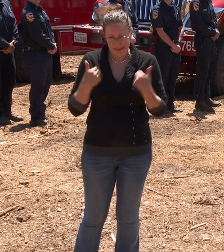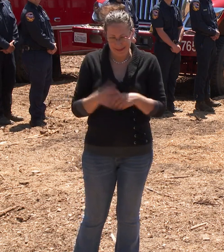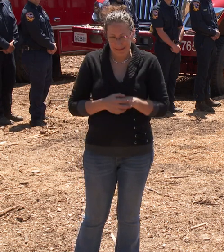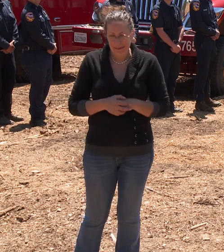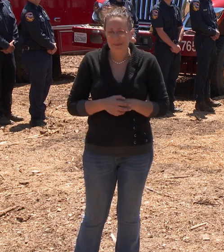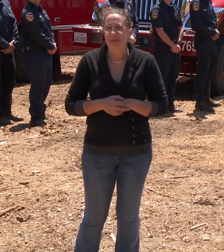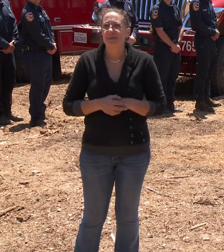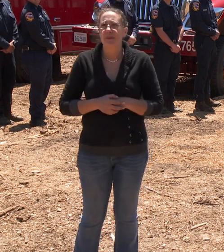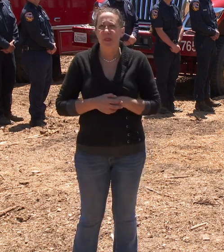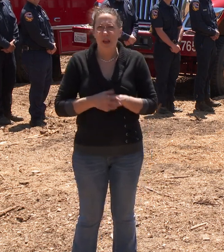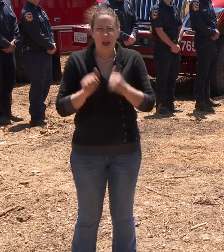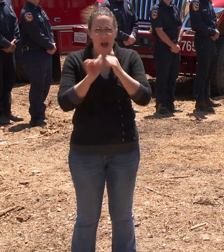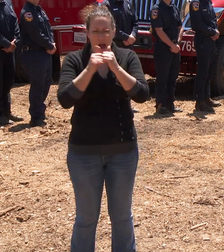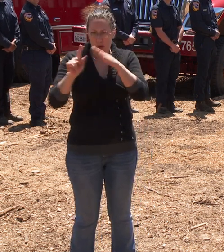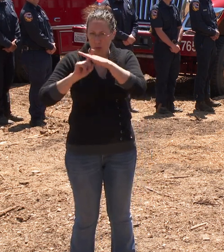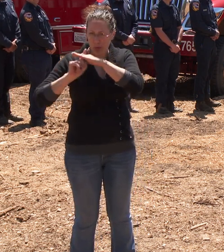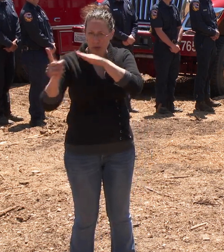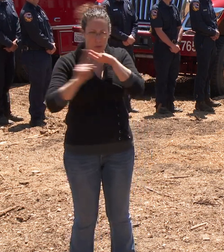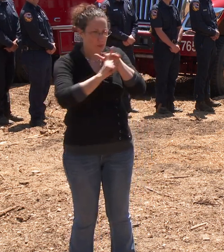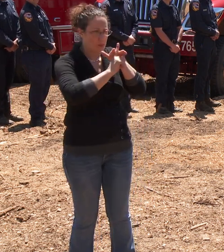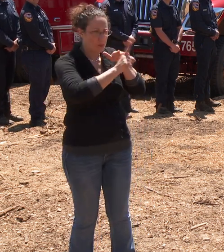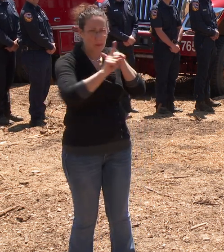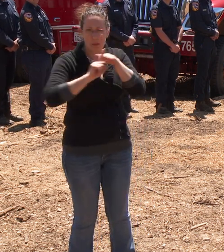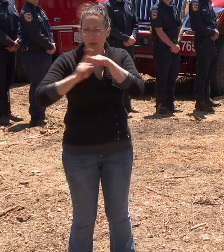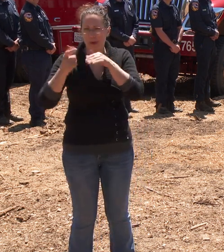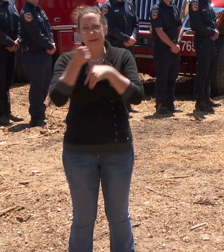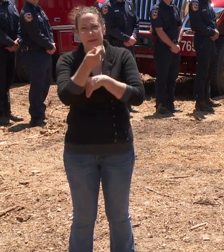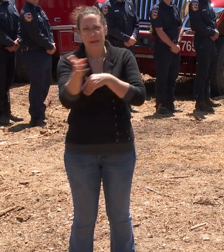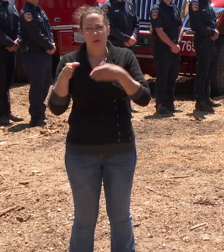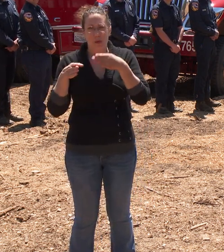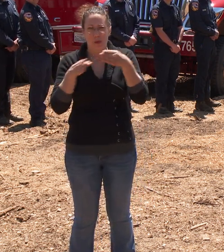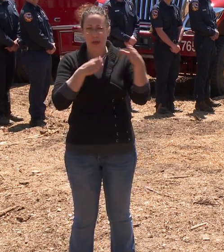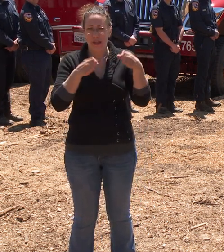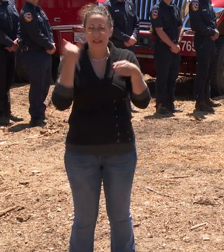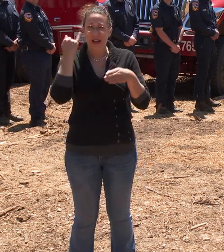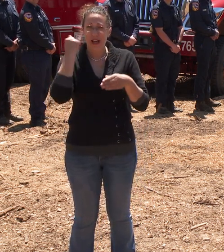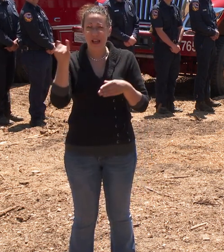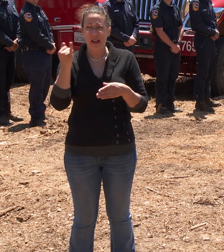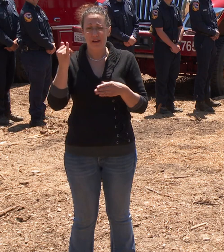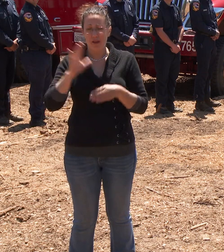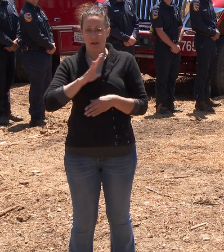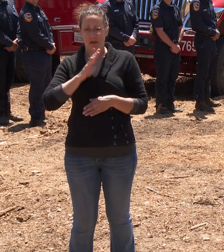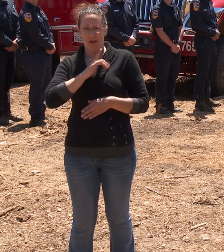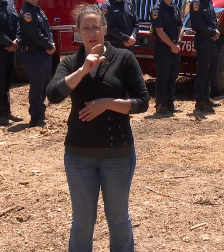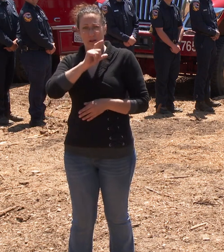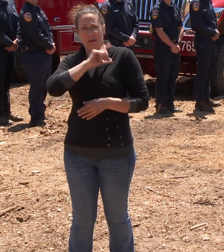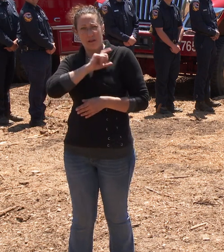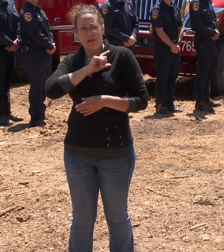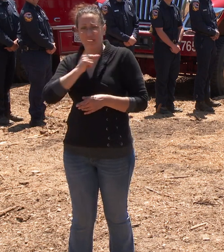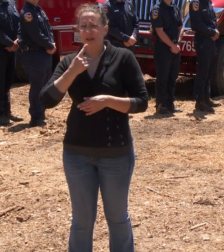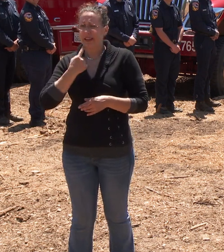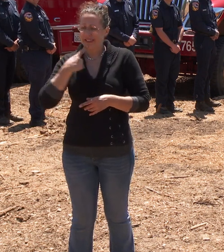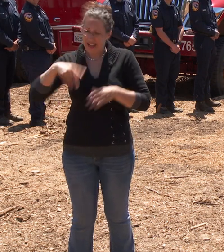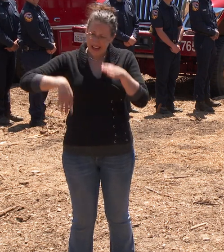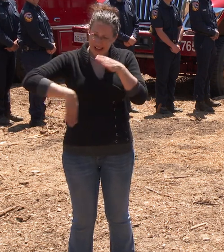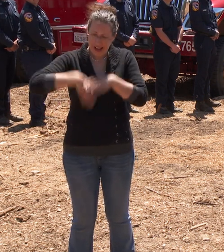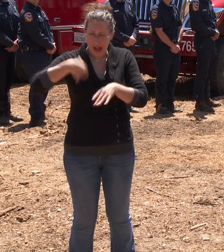multiple routes out of your neighborhood and always heed the warnings of officials if told to evacuate.